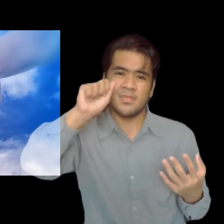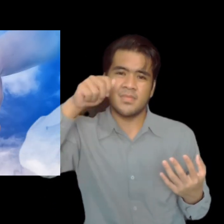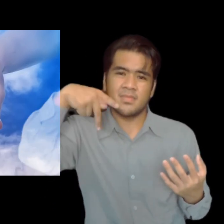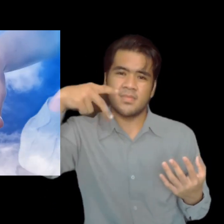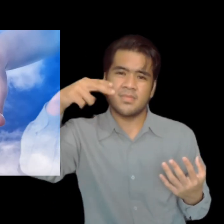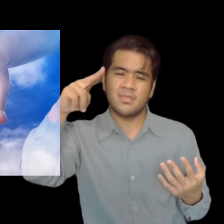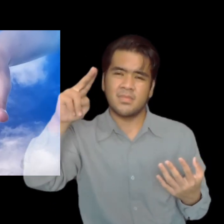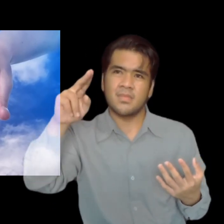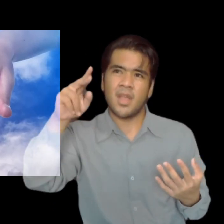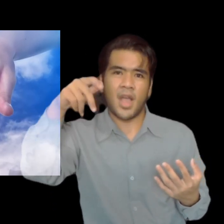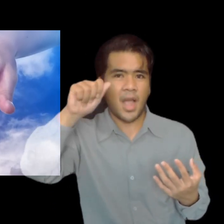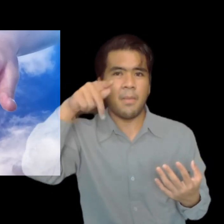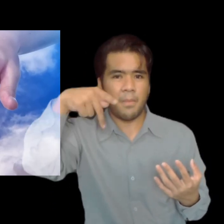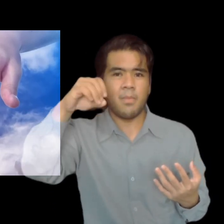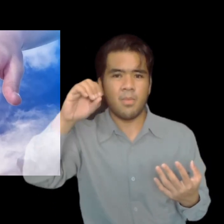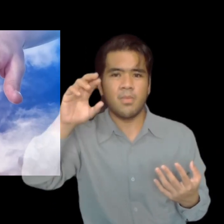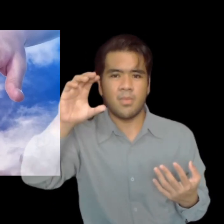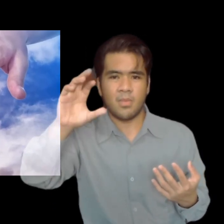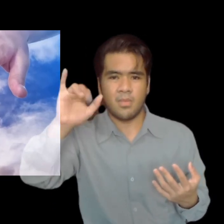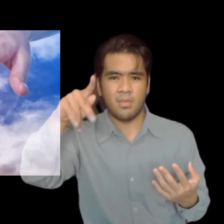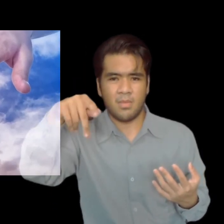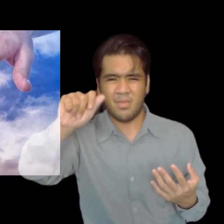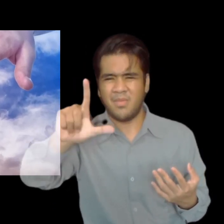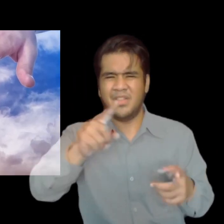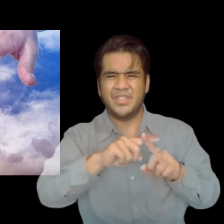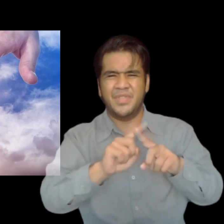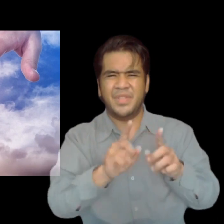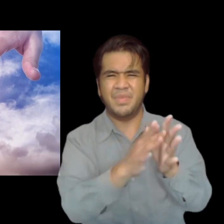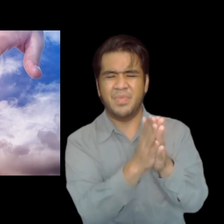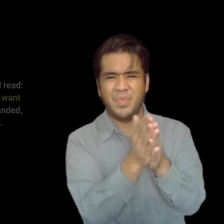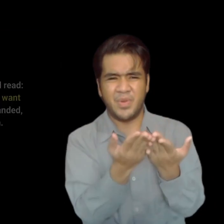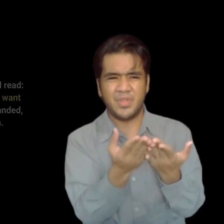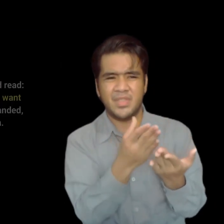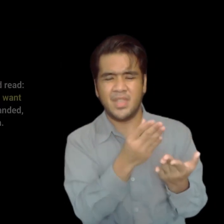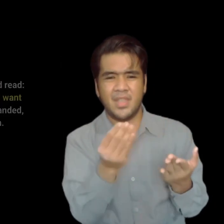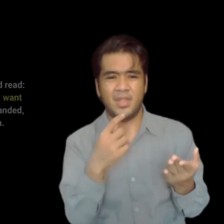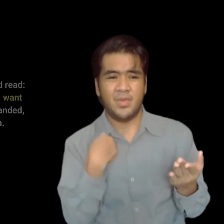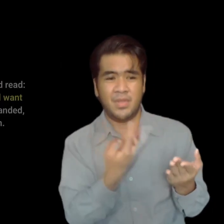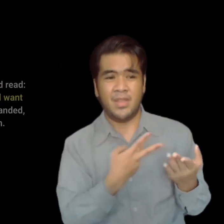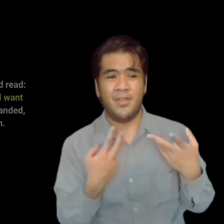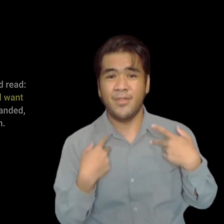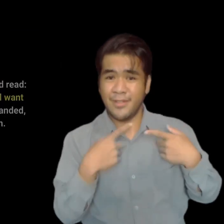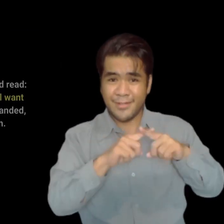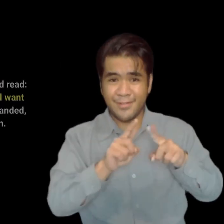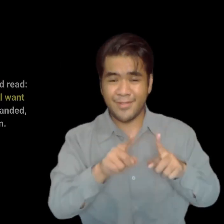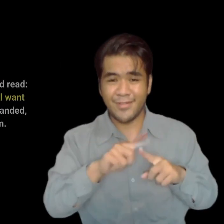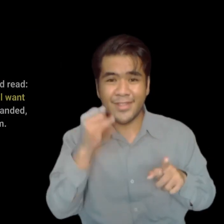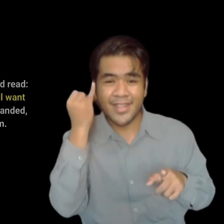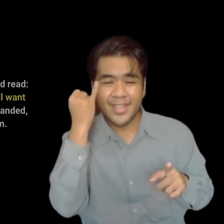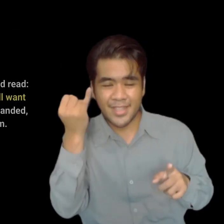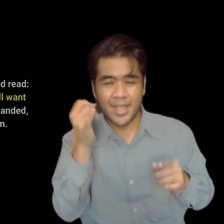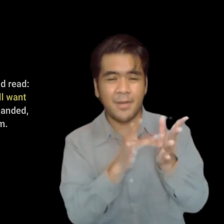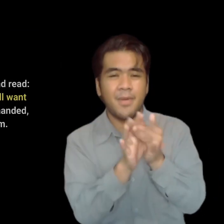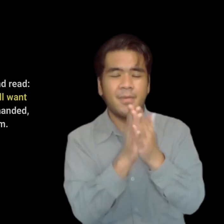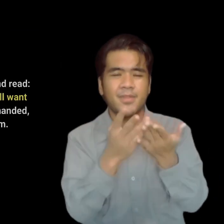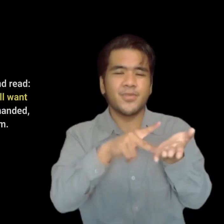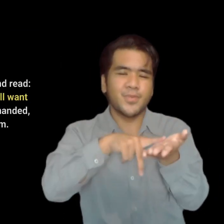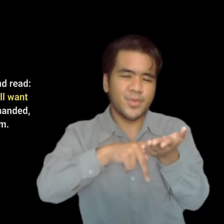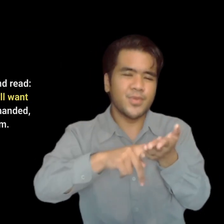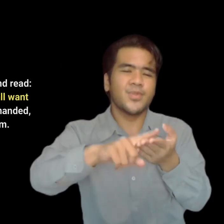sisters, God has done everything to bring His Word closer to us. And we don't need any other book, because the Bible is already complete. And